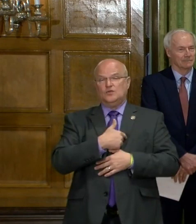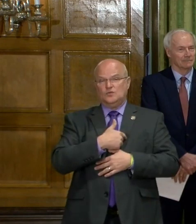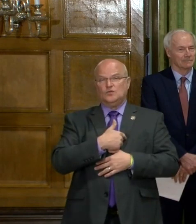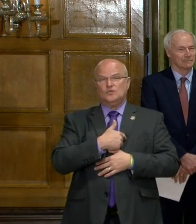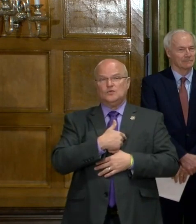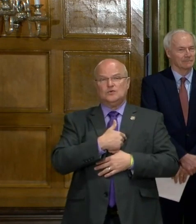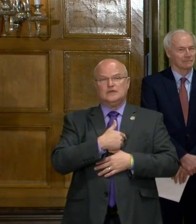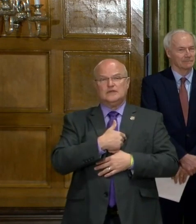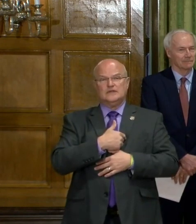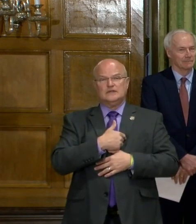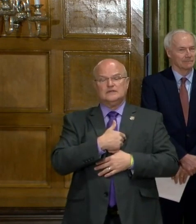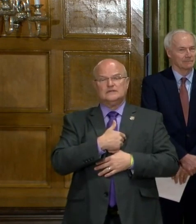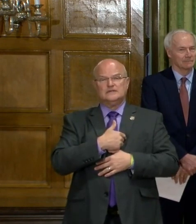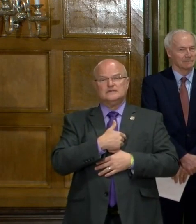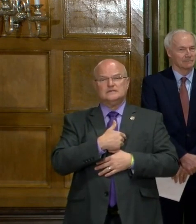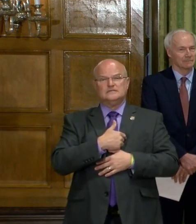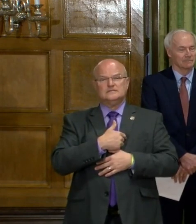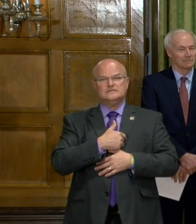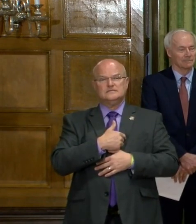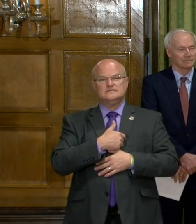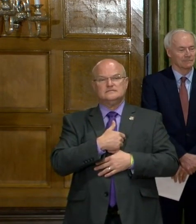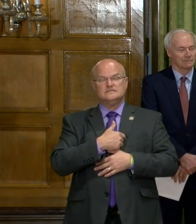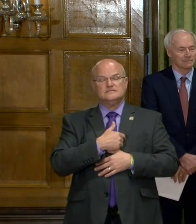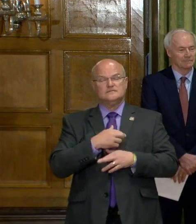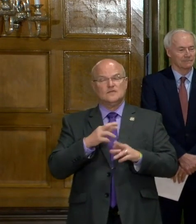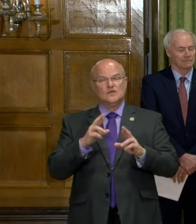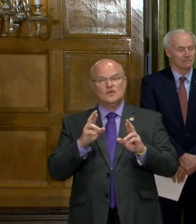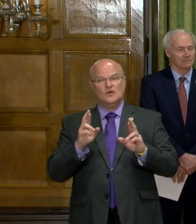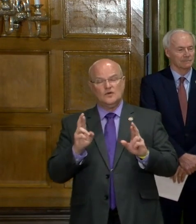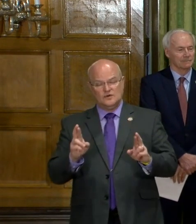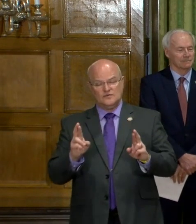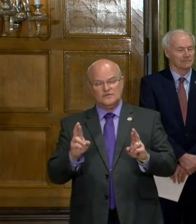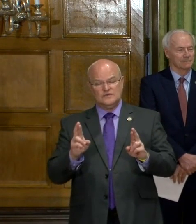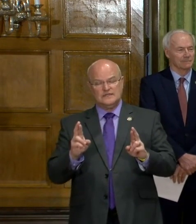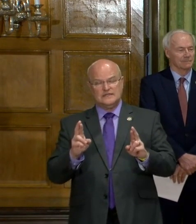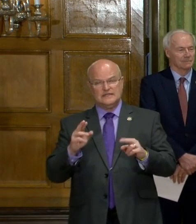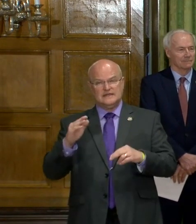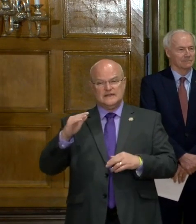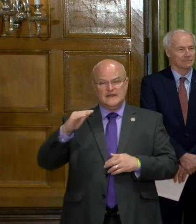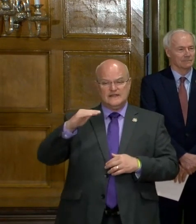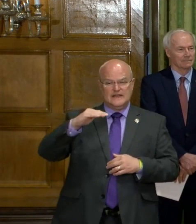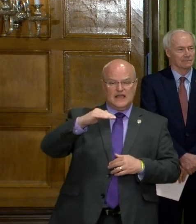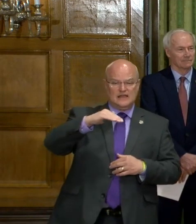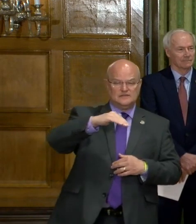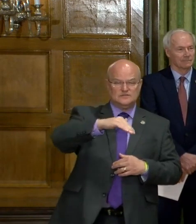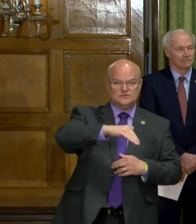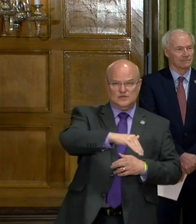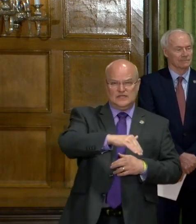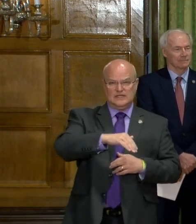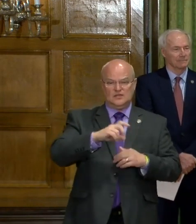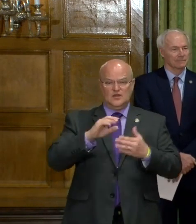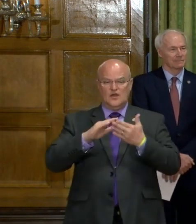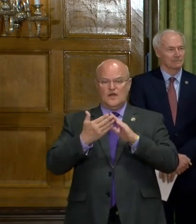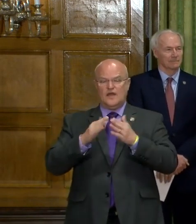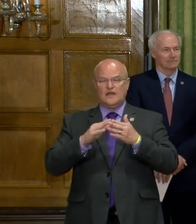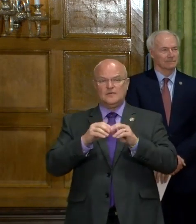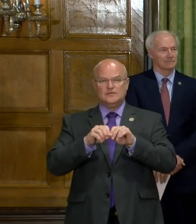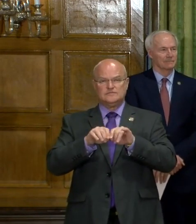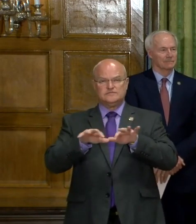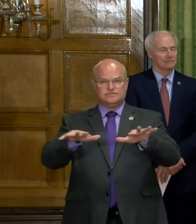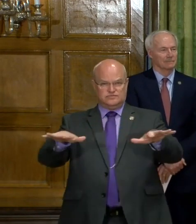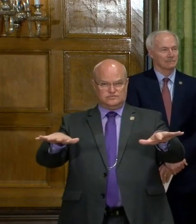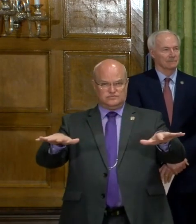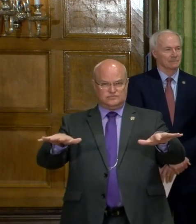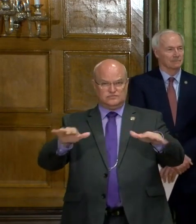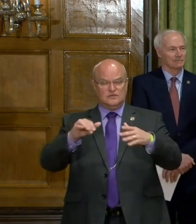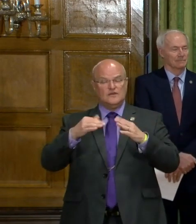hopefully on the downswing in terms of community transmission of